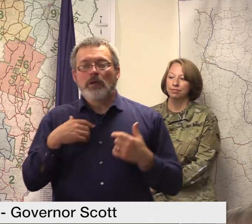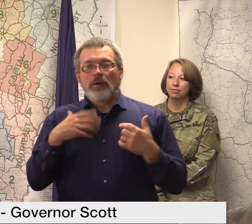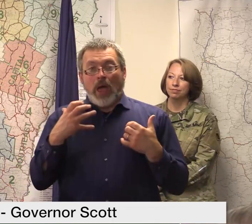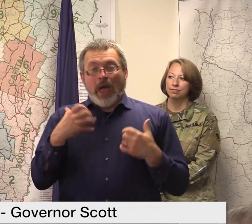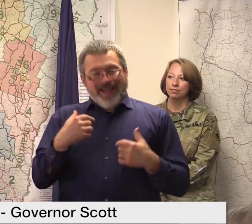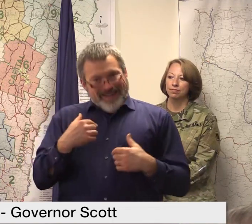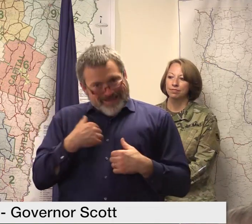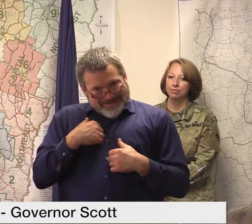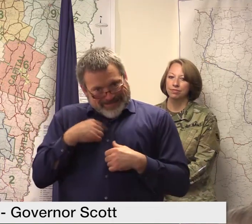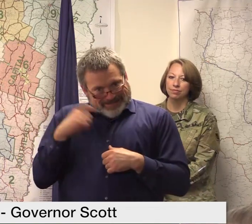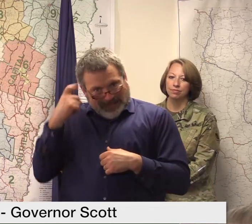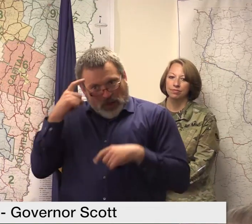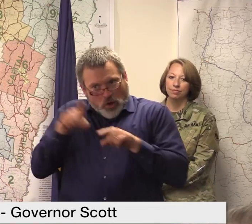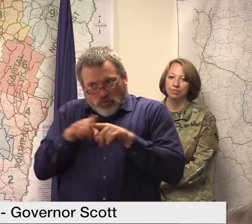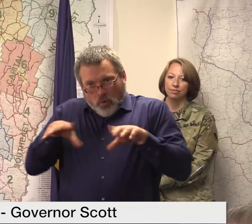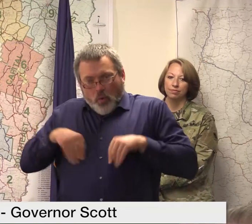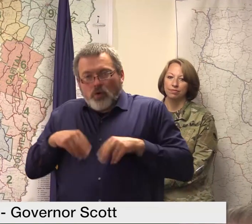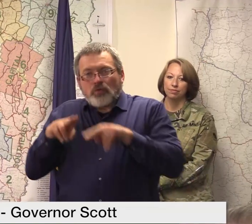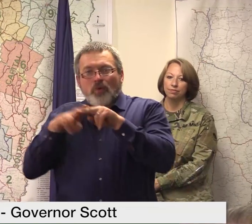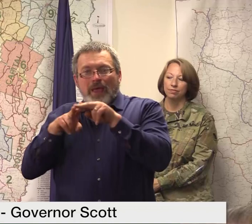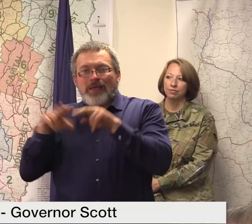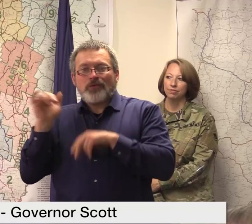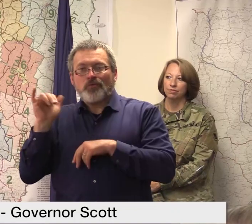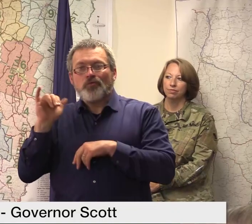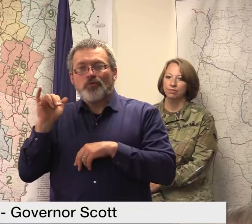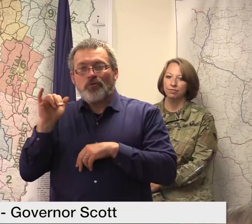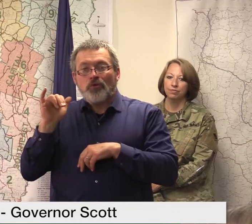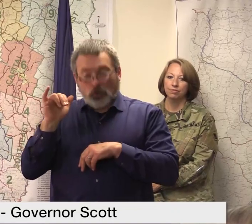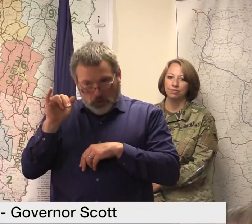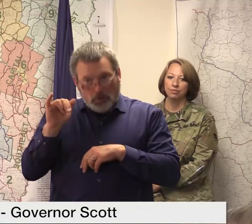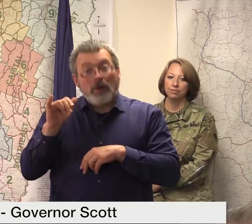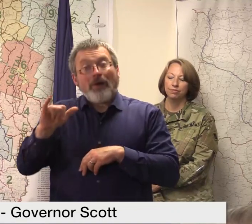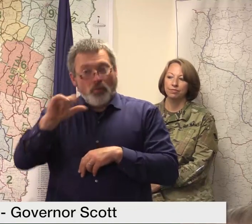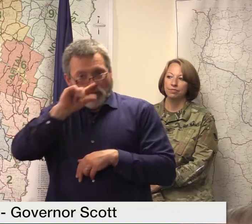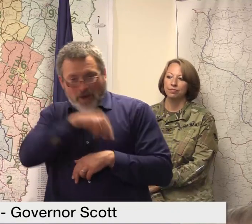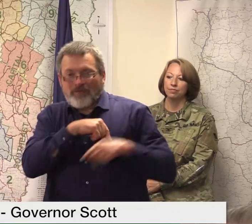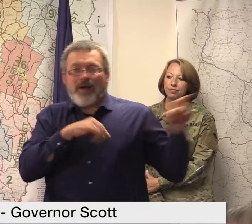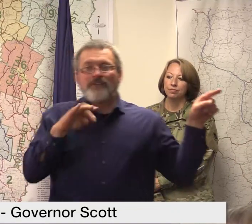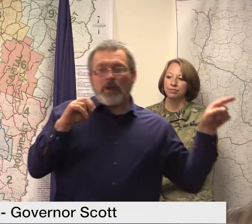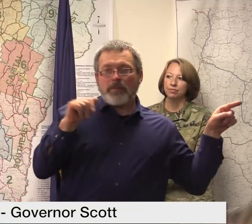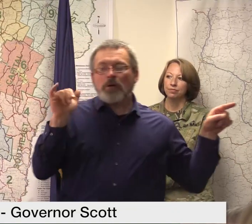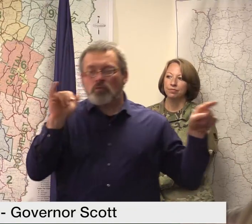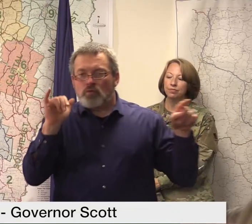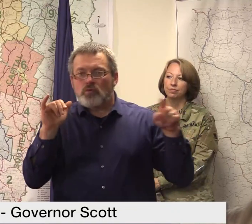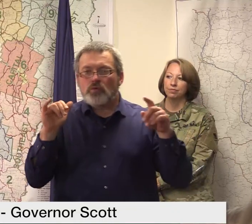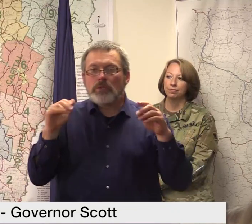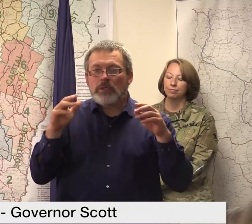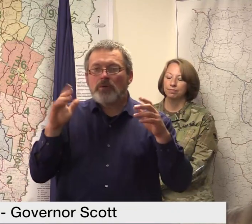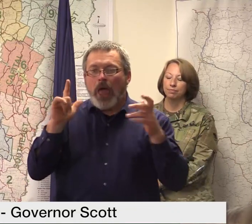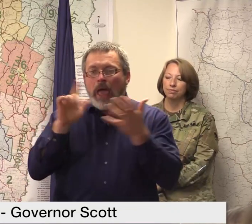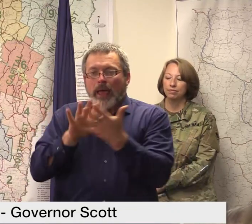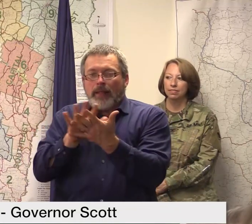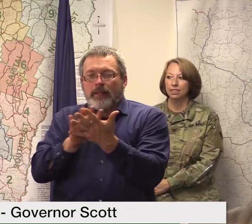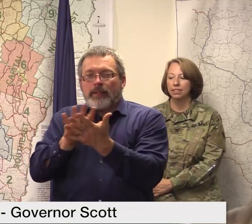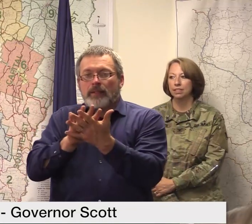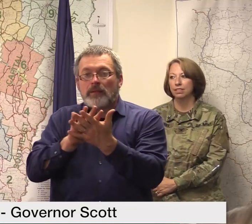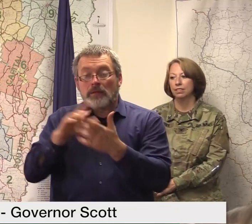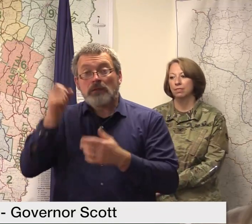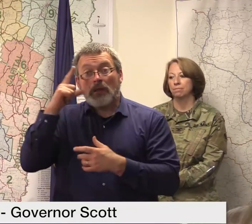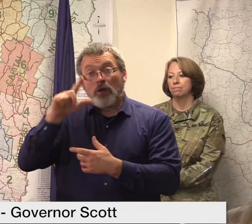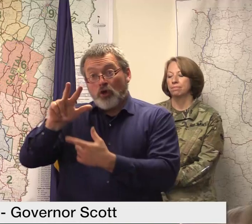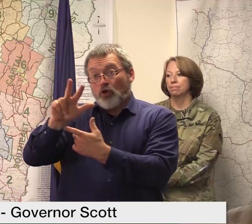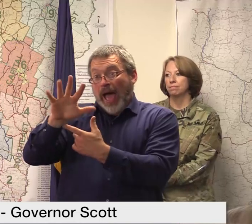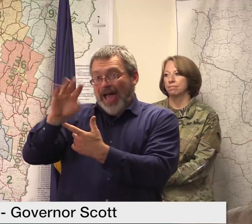which is FEMA eligible so that was that other number that I gave you but the 35 million number is our